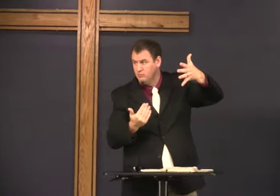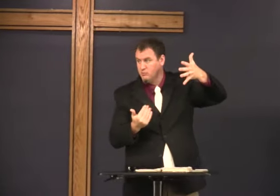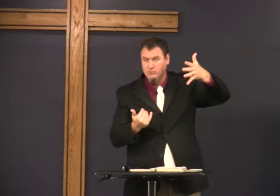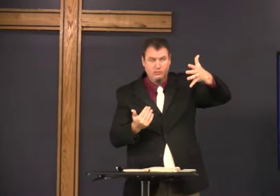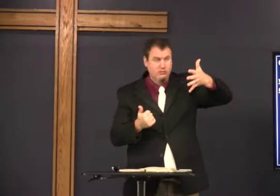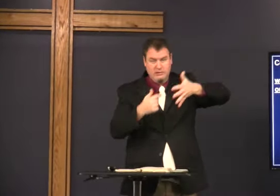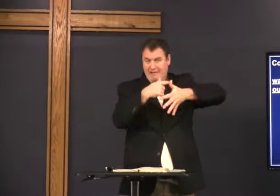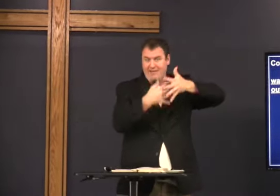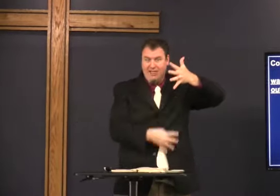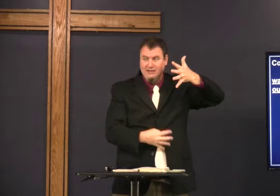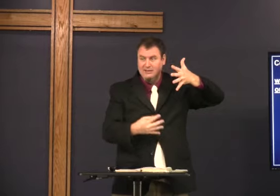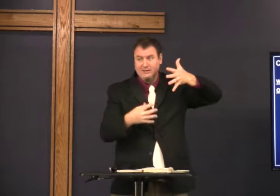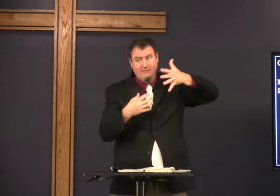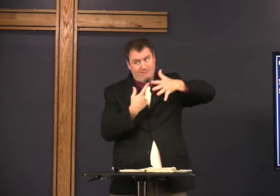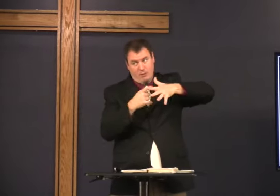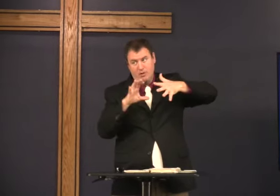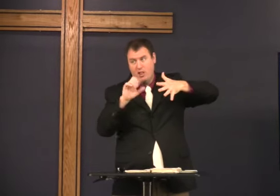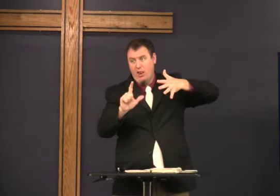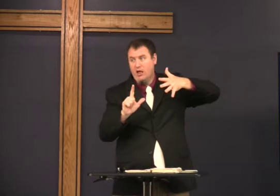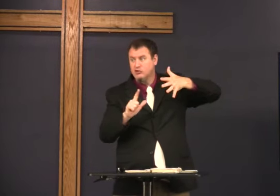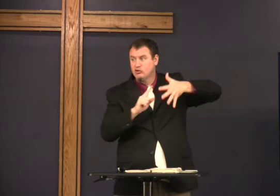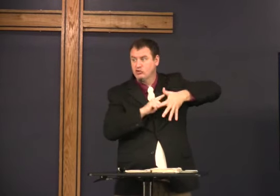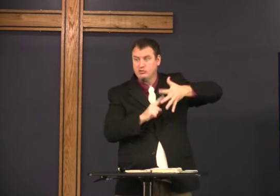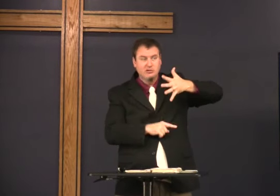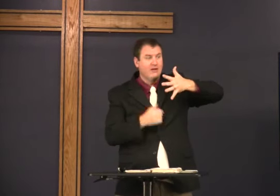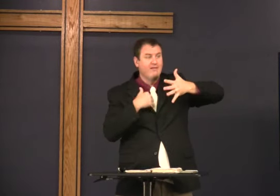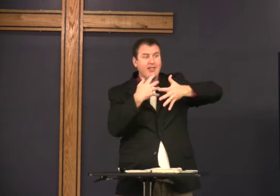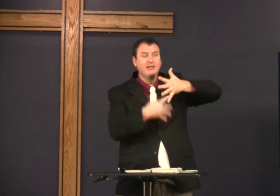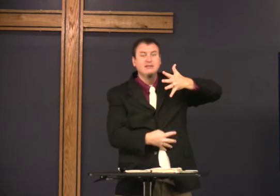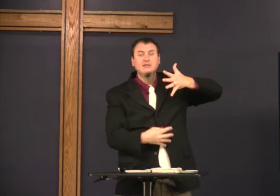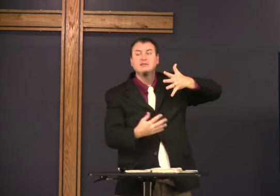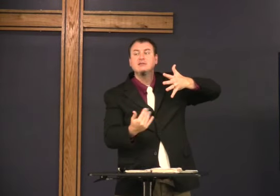we've been given from Colossians.